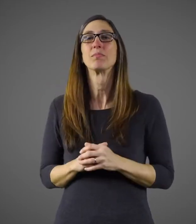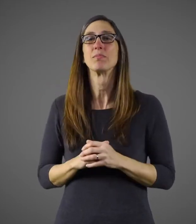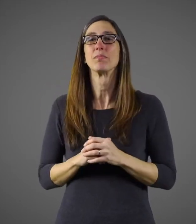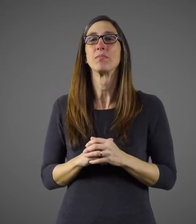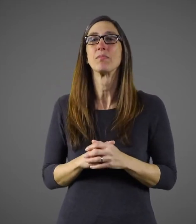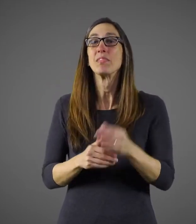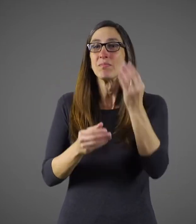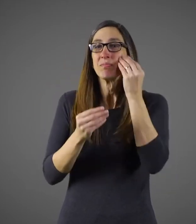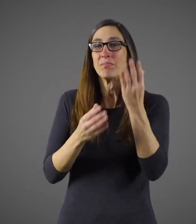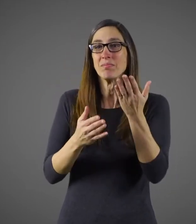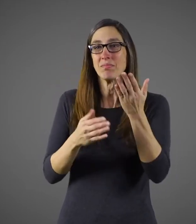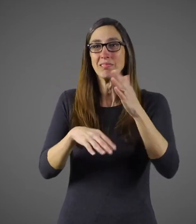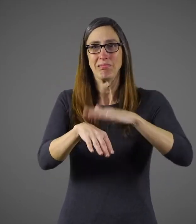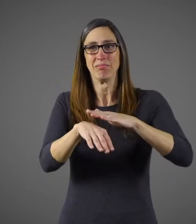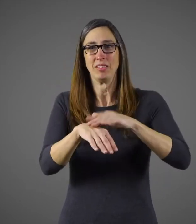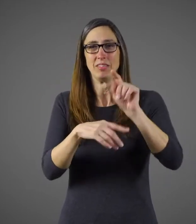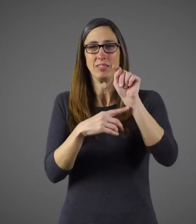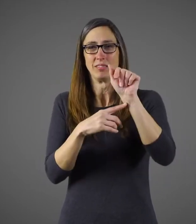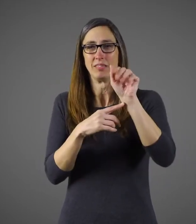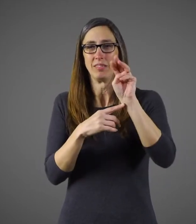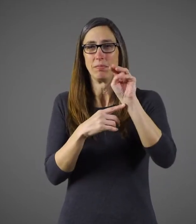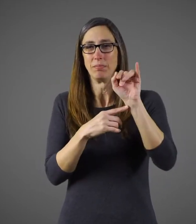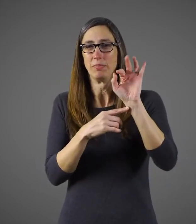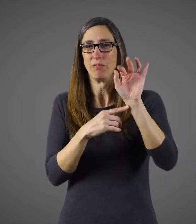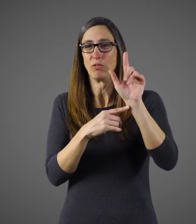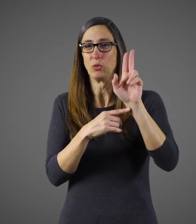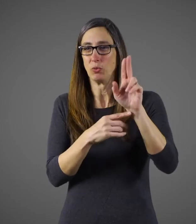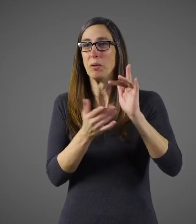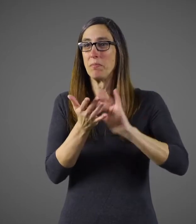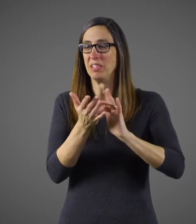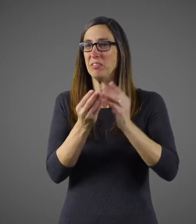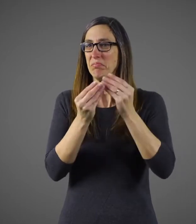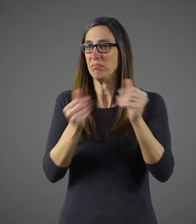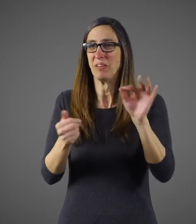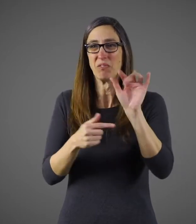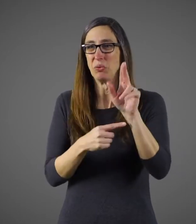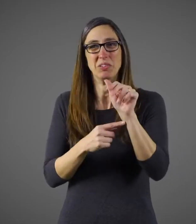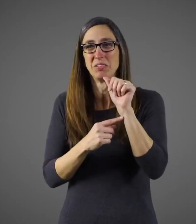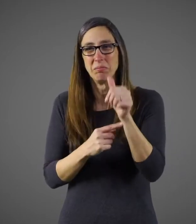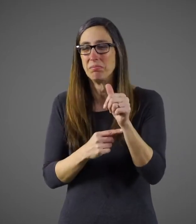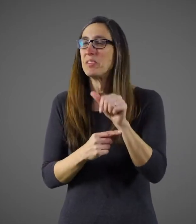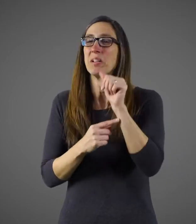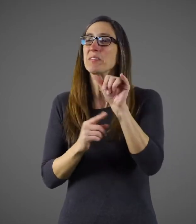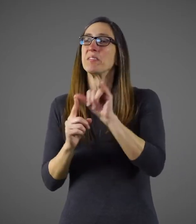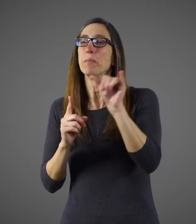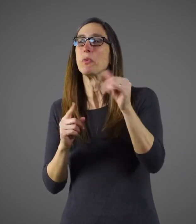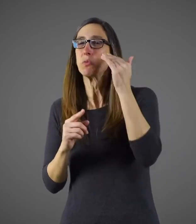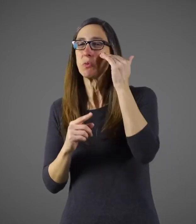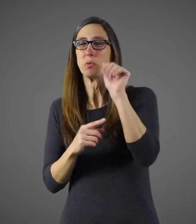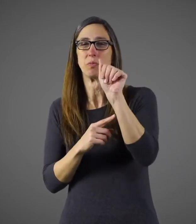It's important to note that Tamiflu does not cure you of the flu and make it end faster.